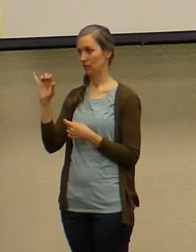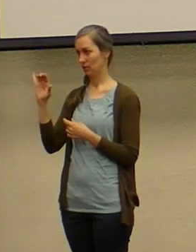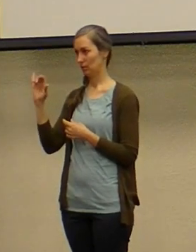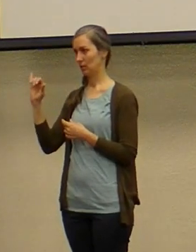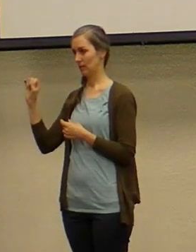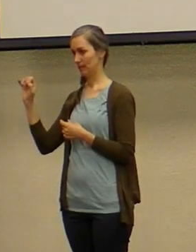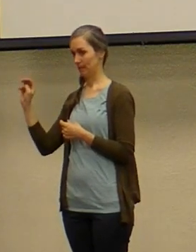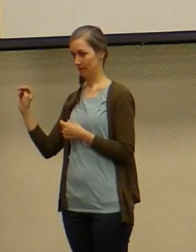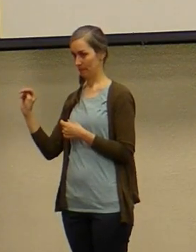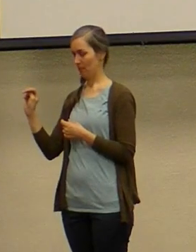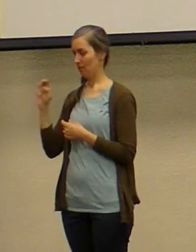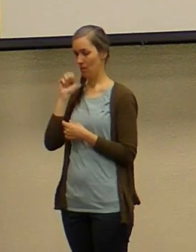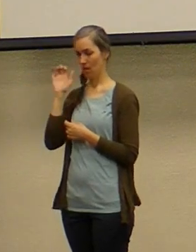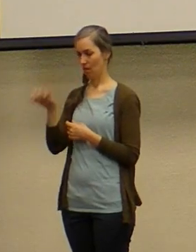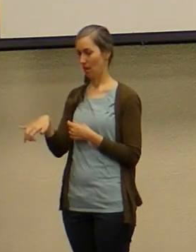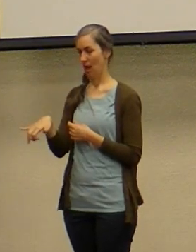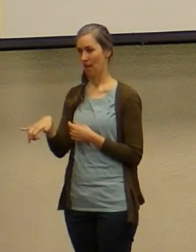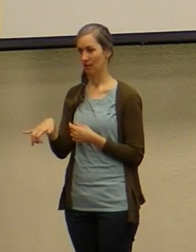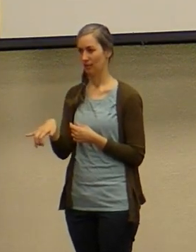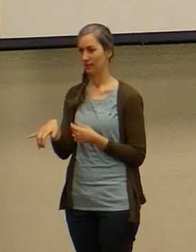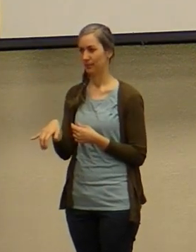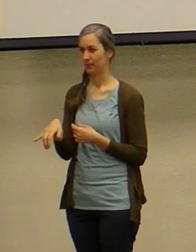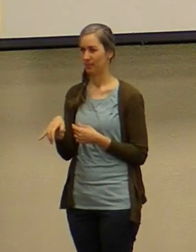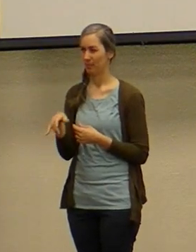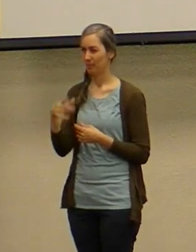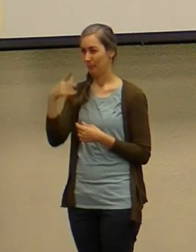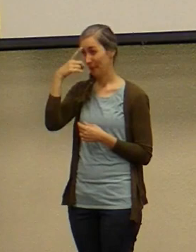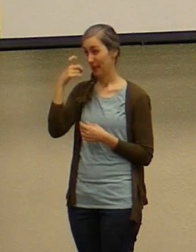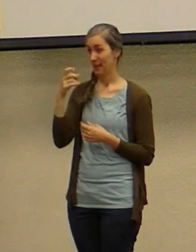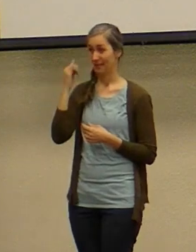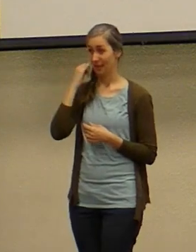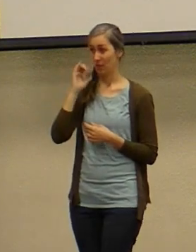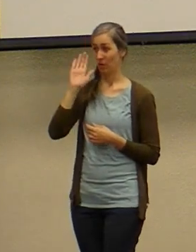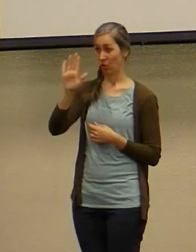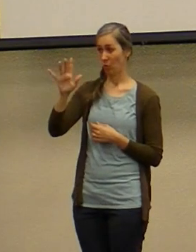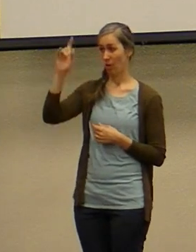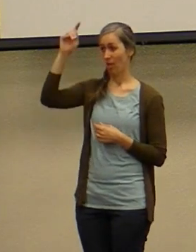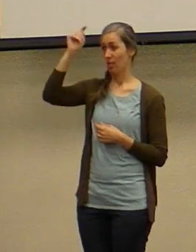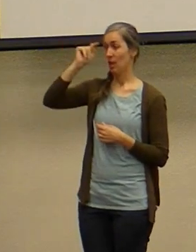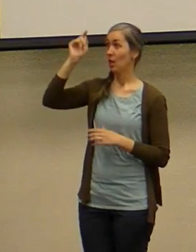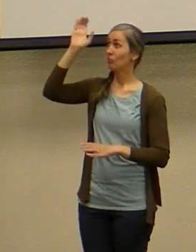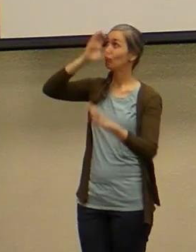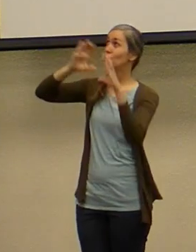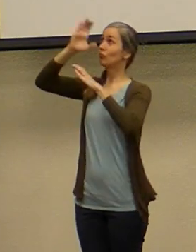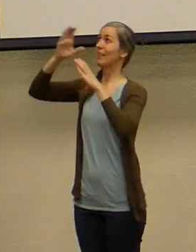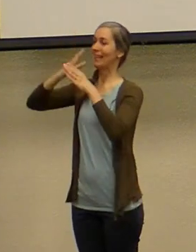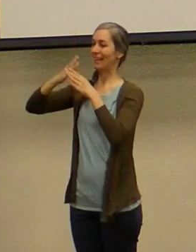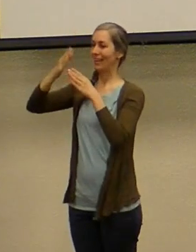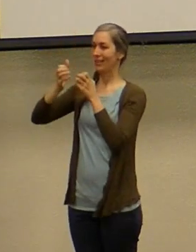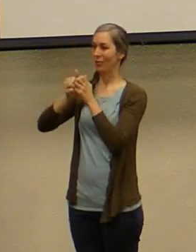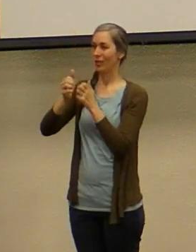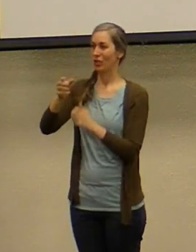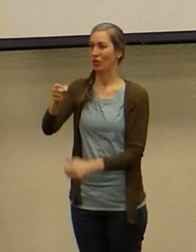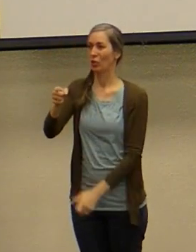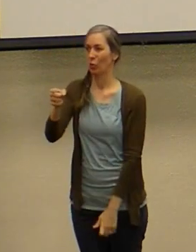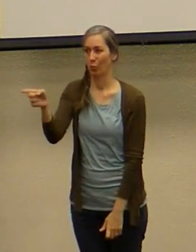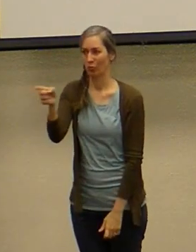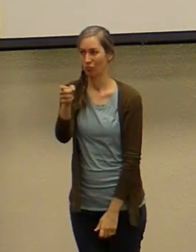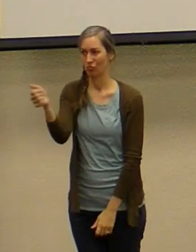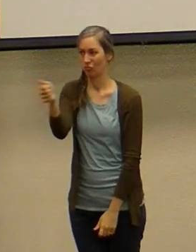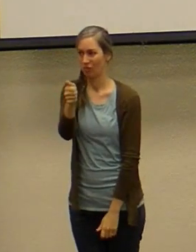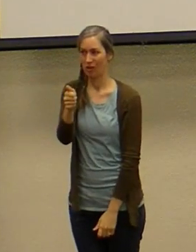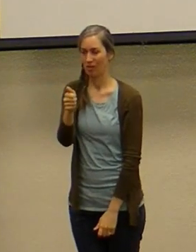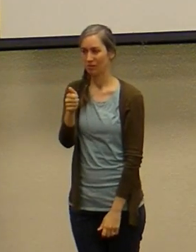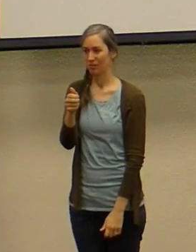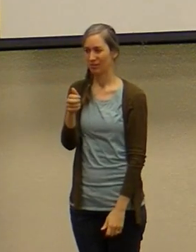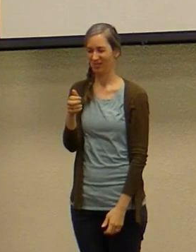spiritual your theological pursuit ends with you or ends with greater morality then God has become the means not the end and we